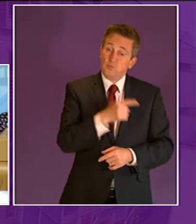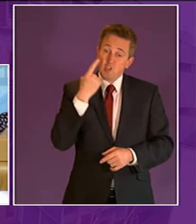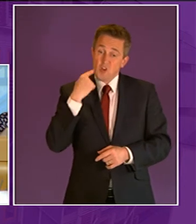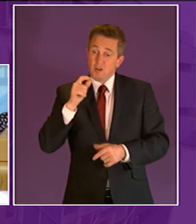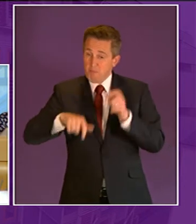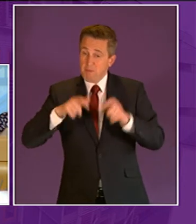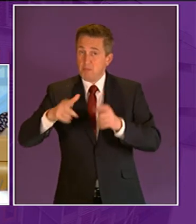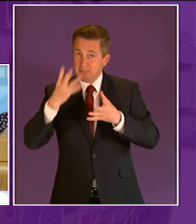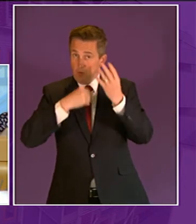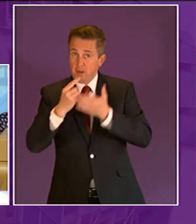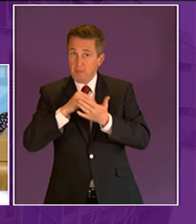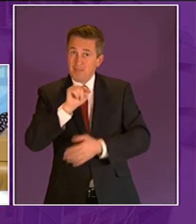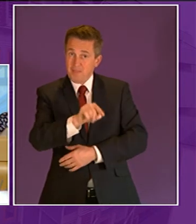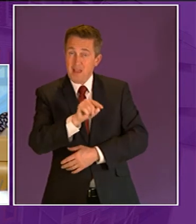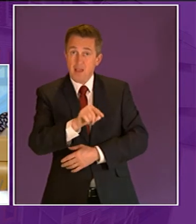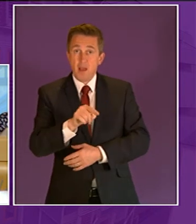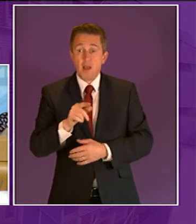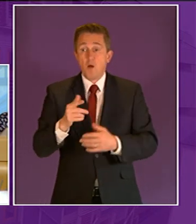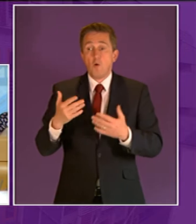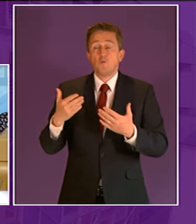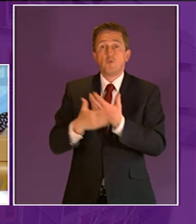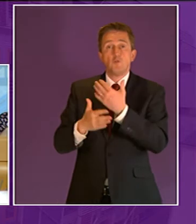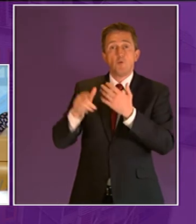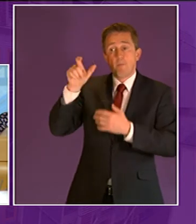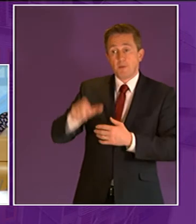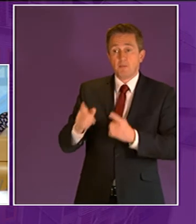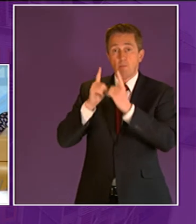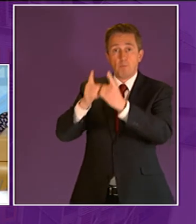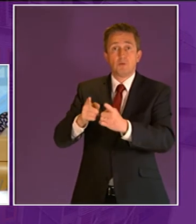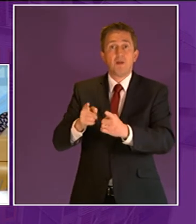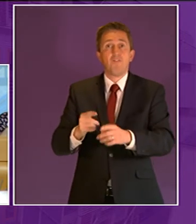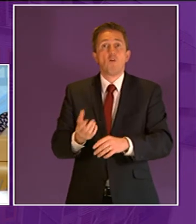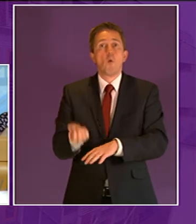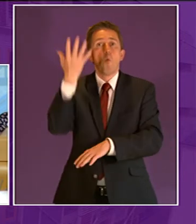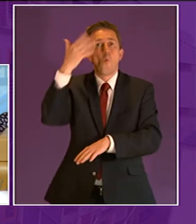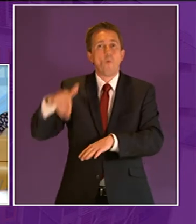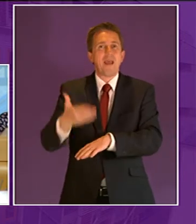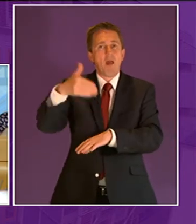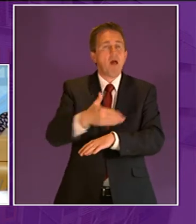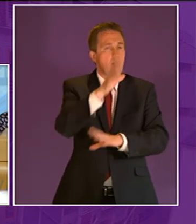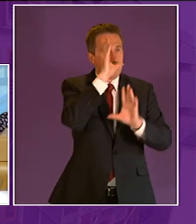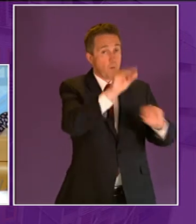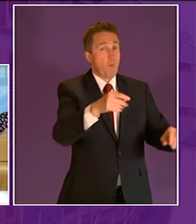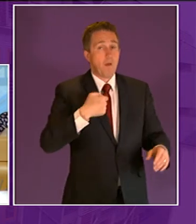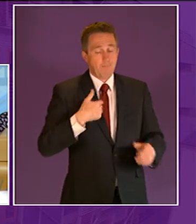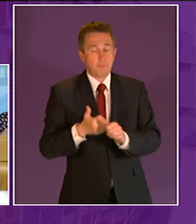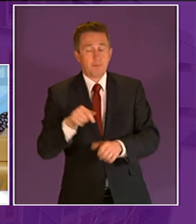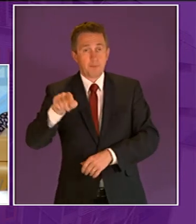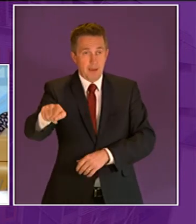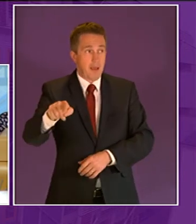support especially as the newly appointed species champion for the minke whale which i have to put on record and i also want to use this opportunity to say that a